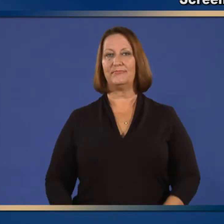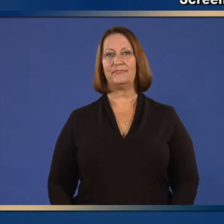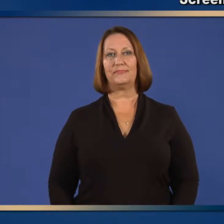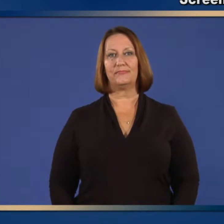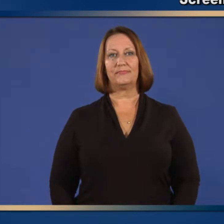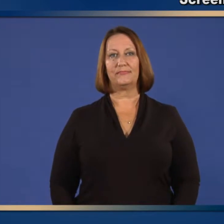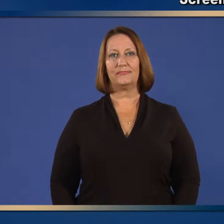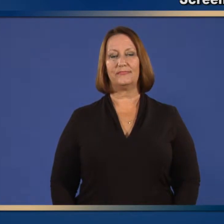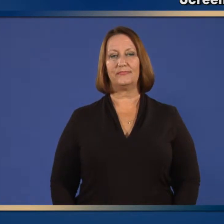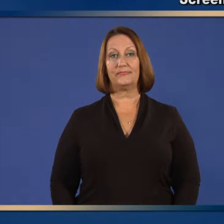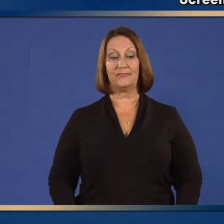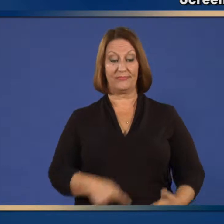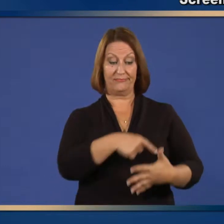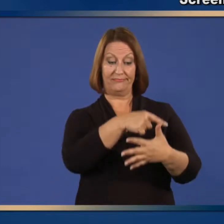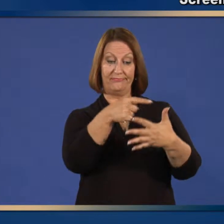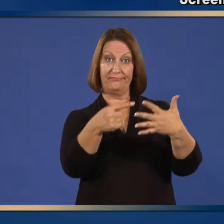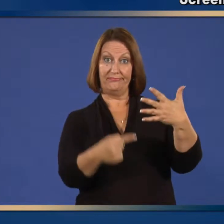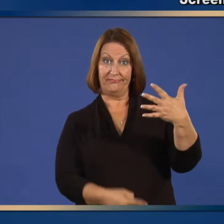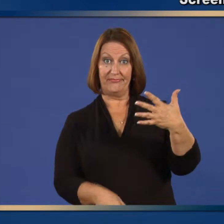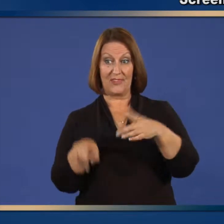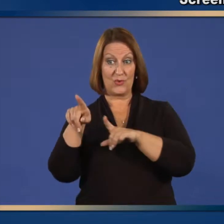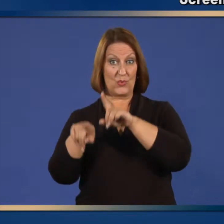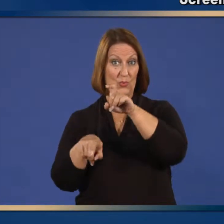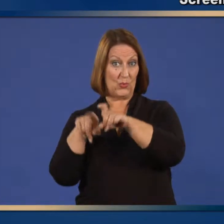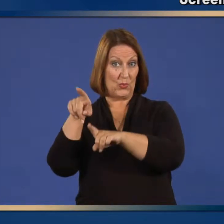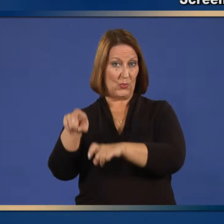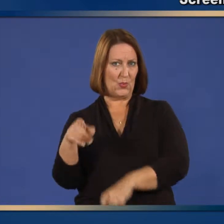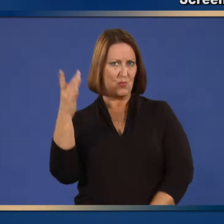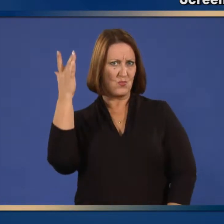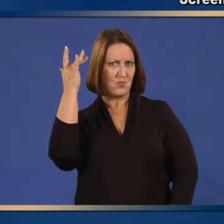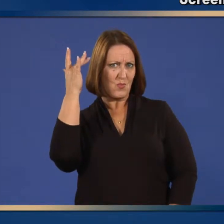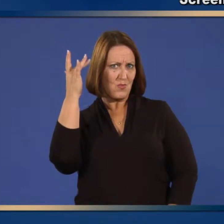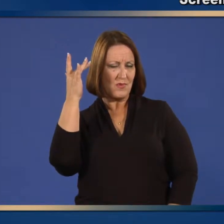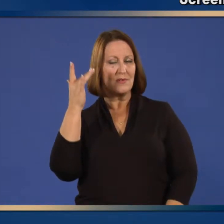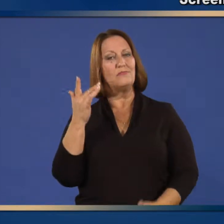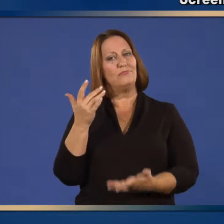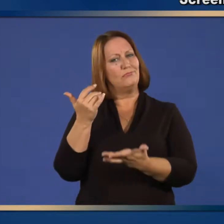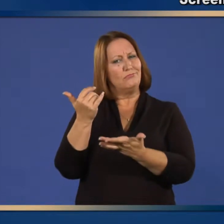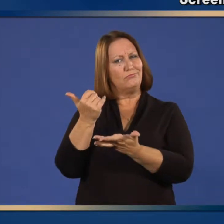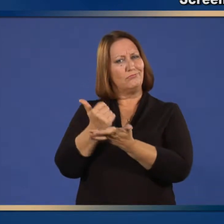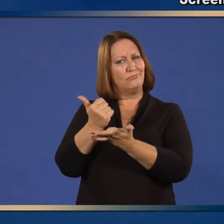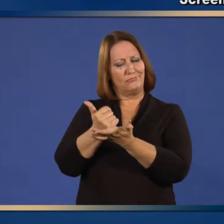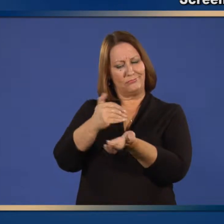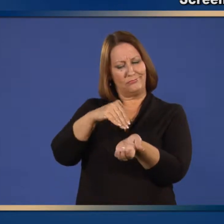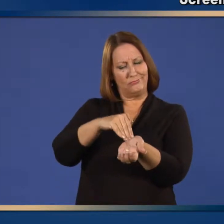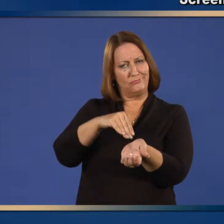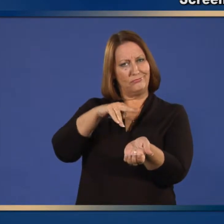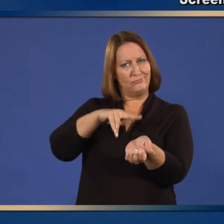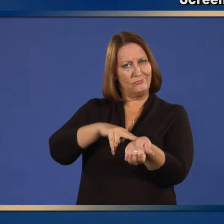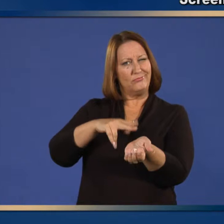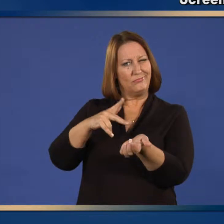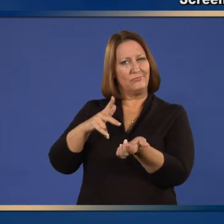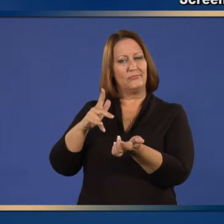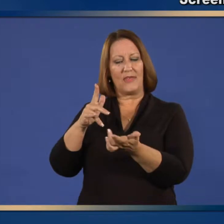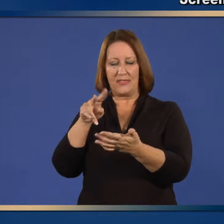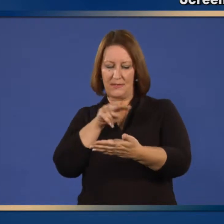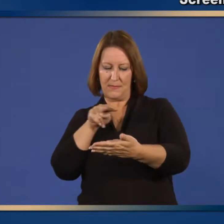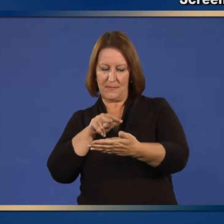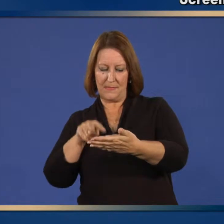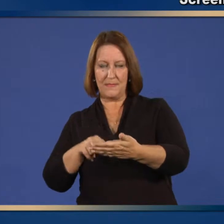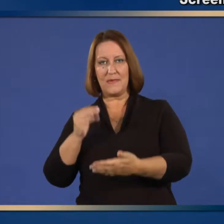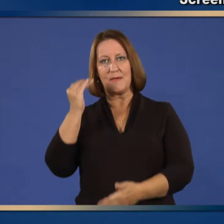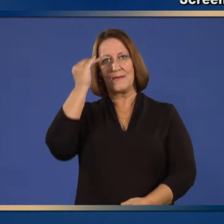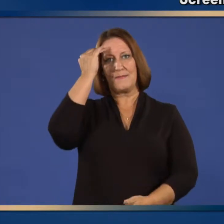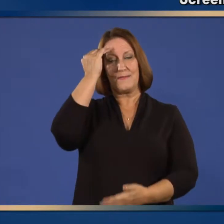The following questions will help us determine if there is any reason we should not give